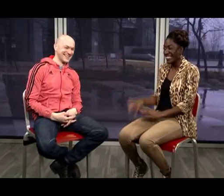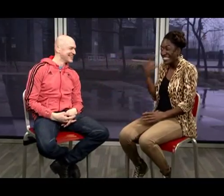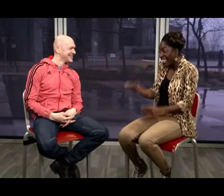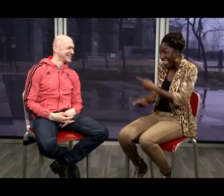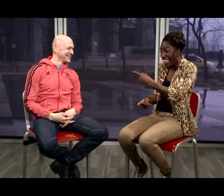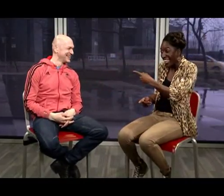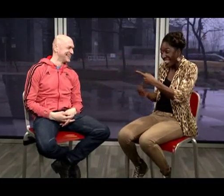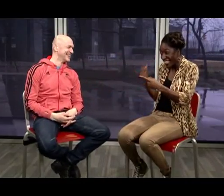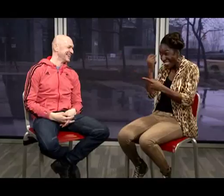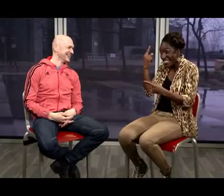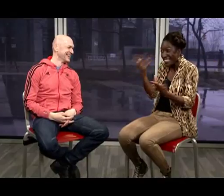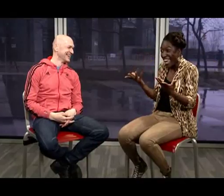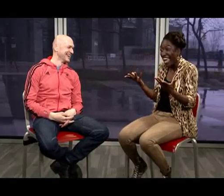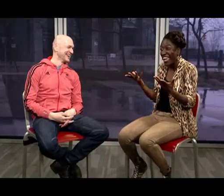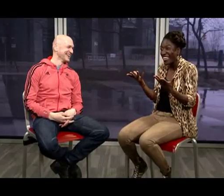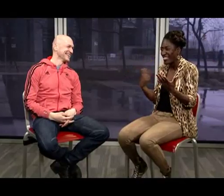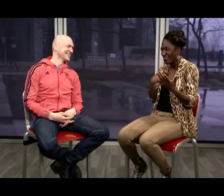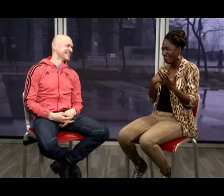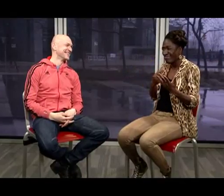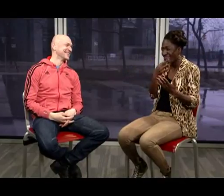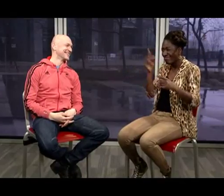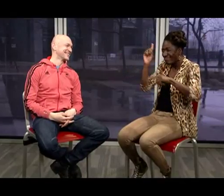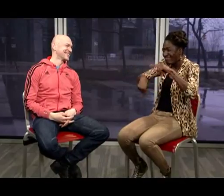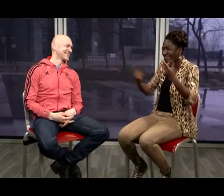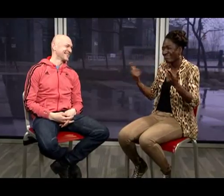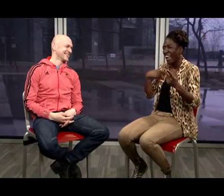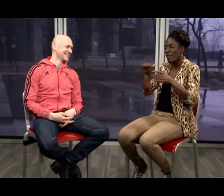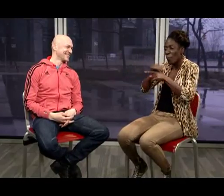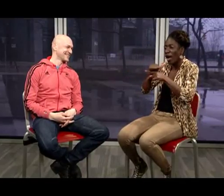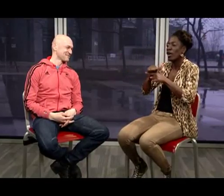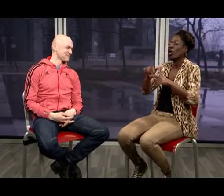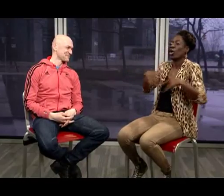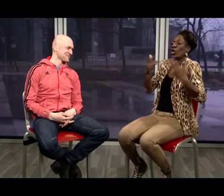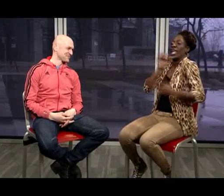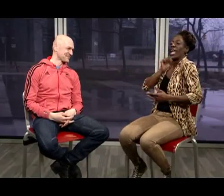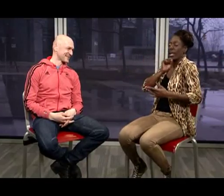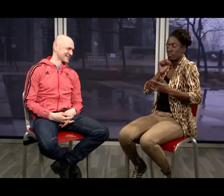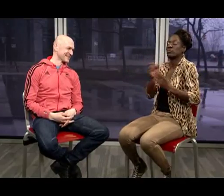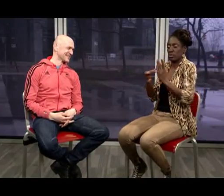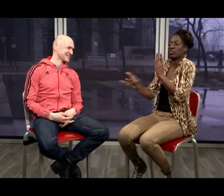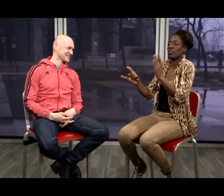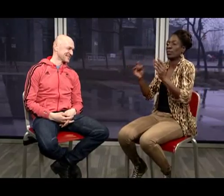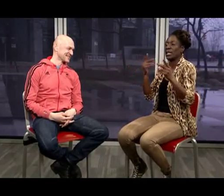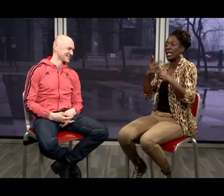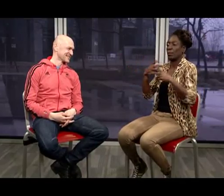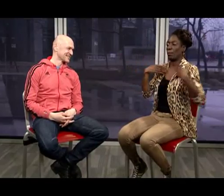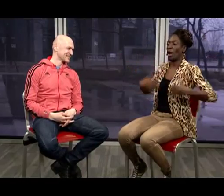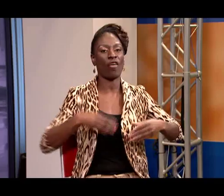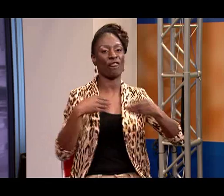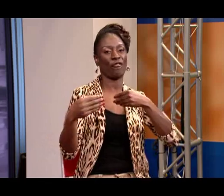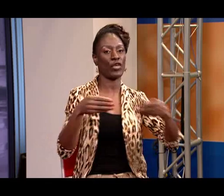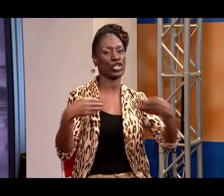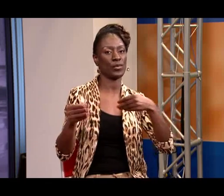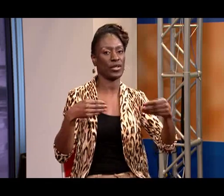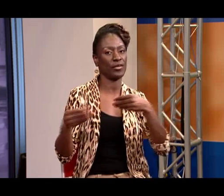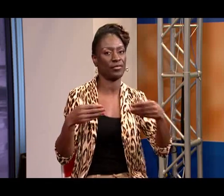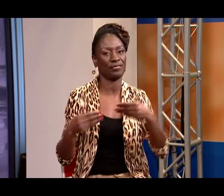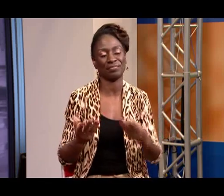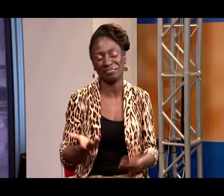He just comes so easy Comes so easy for him I can't do anything like that I think if you start early You